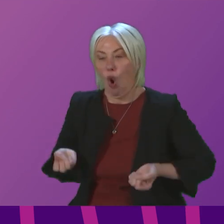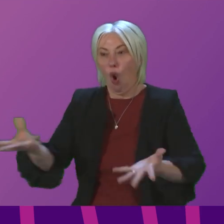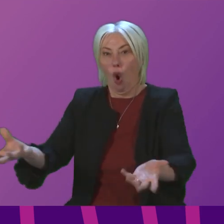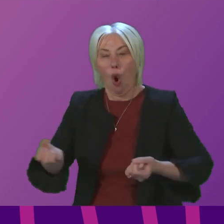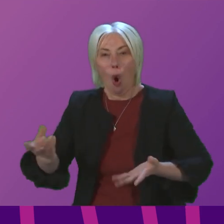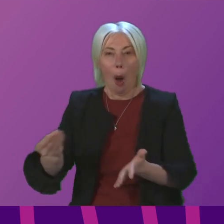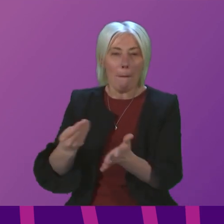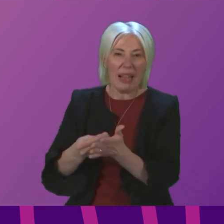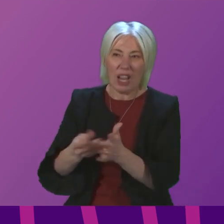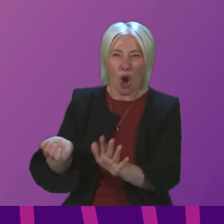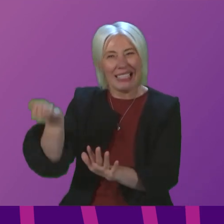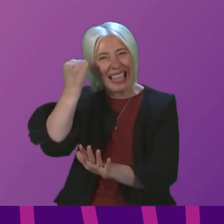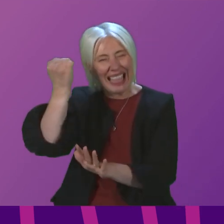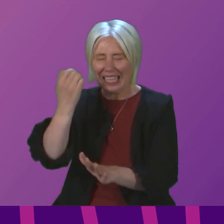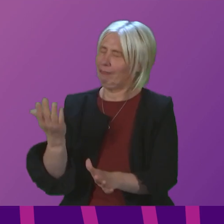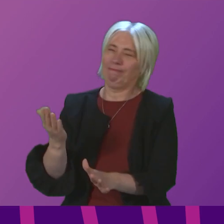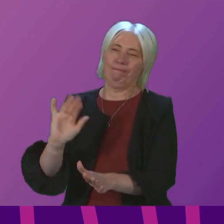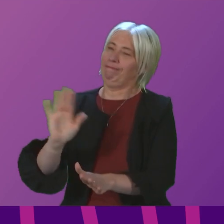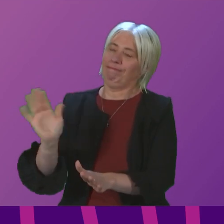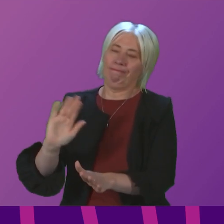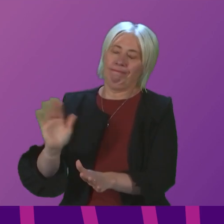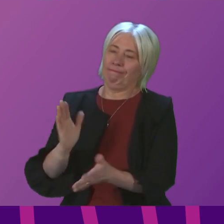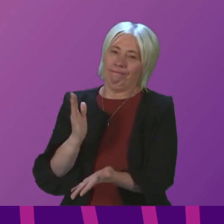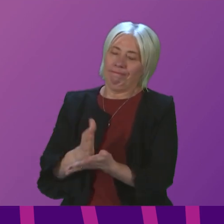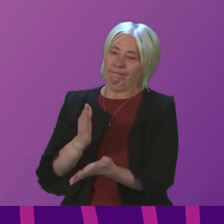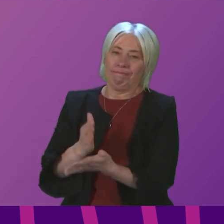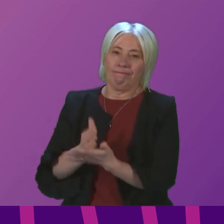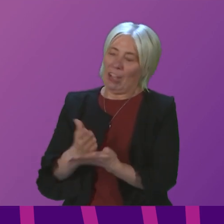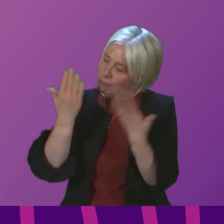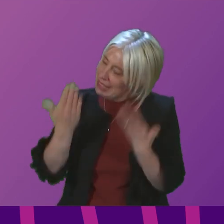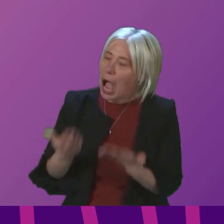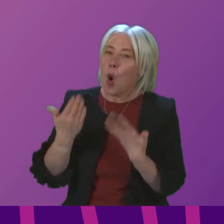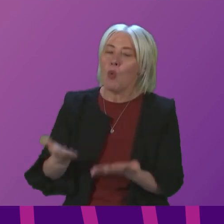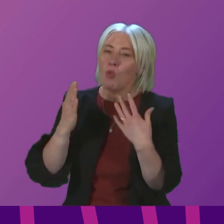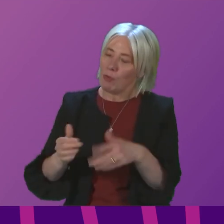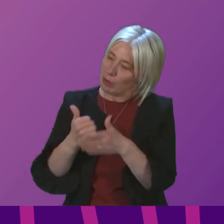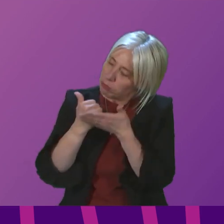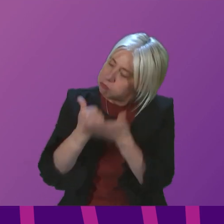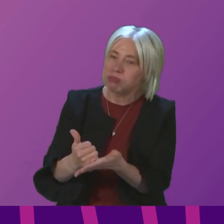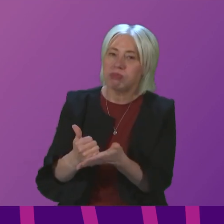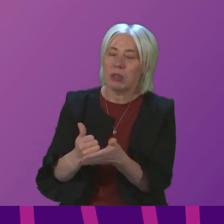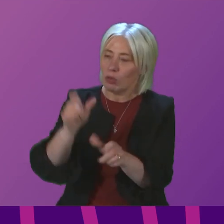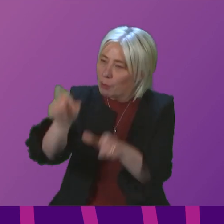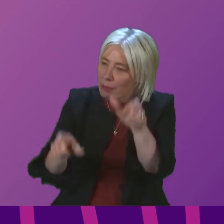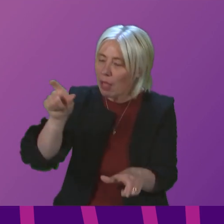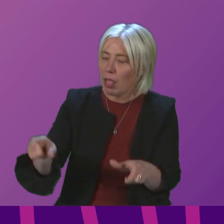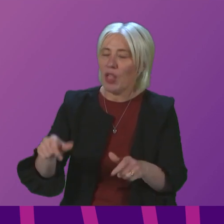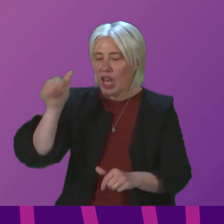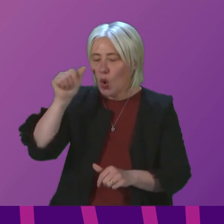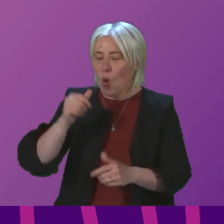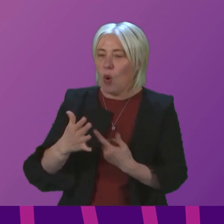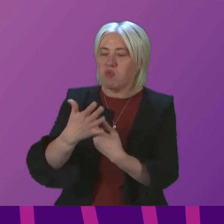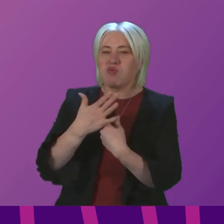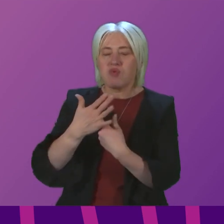even worse, silly. There is a desperate pressing need to act now to support households who are feeling the cost of living